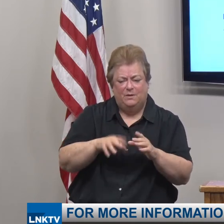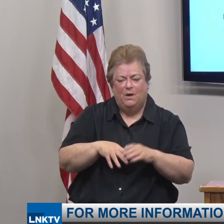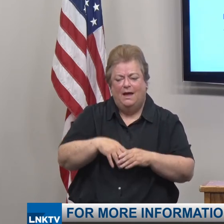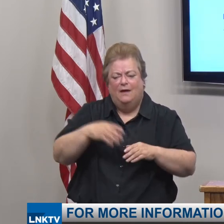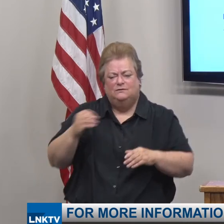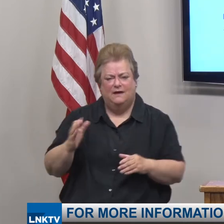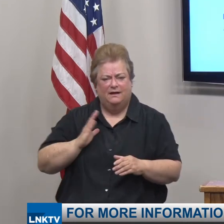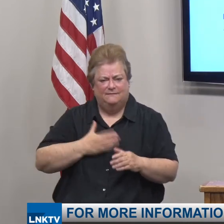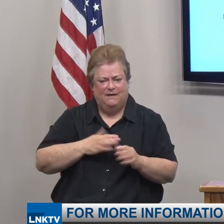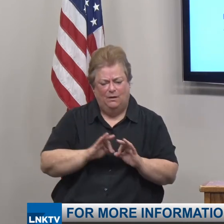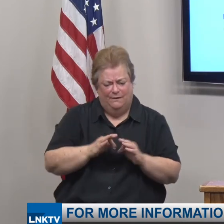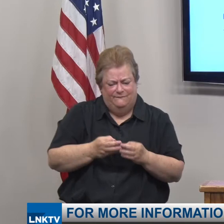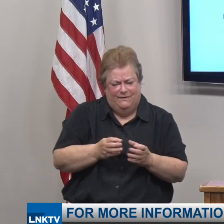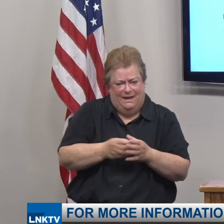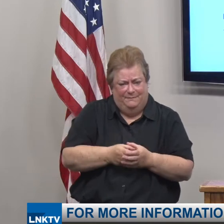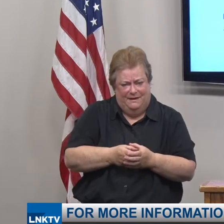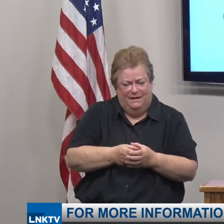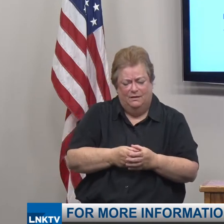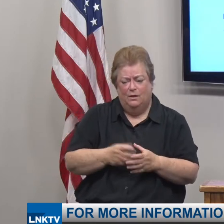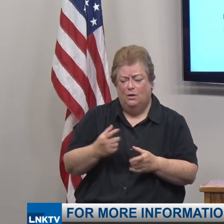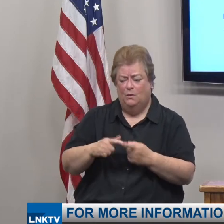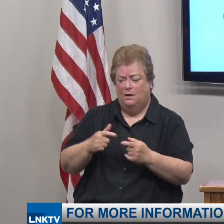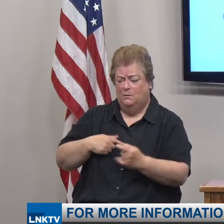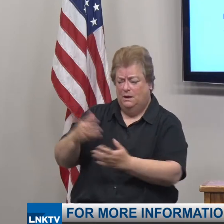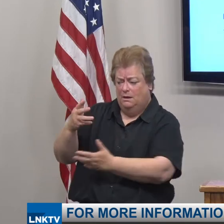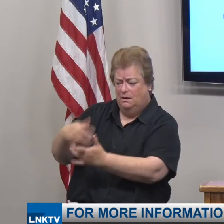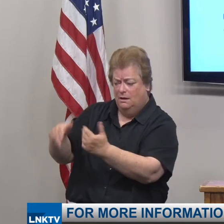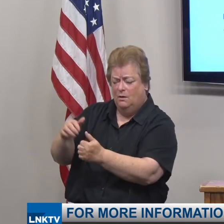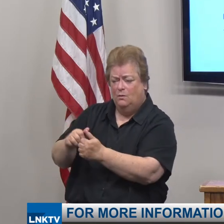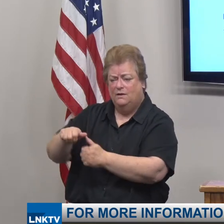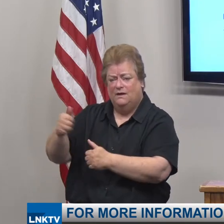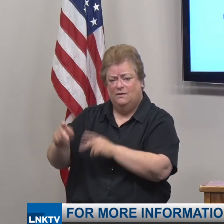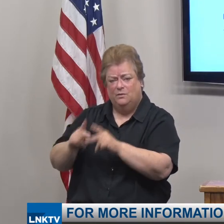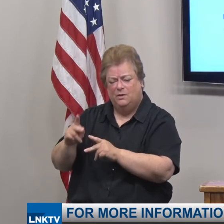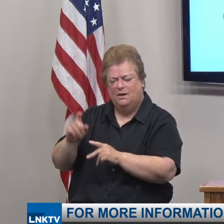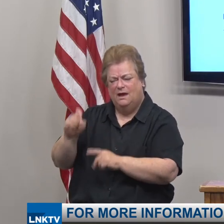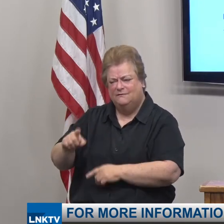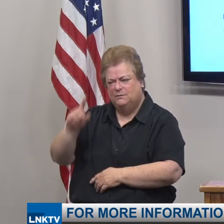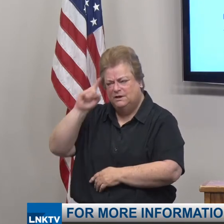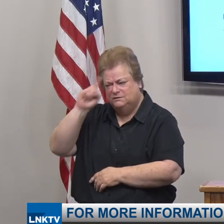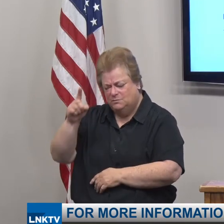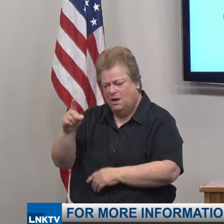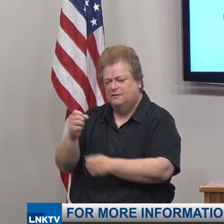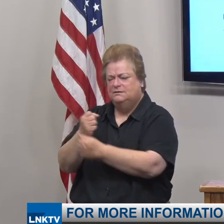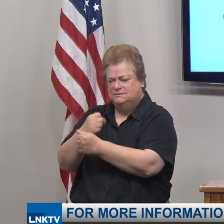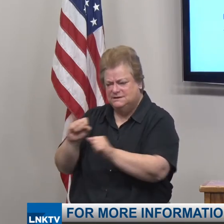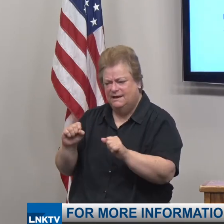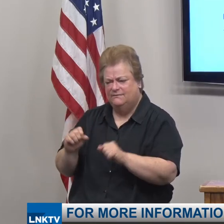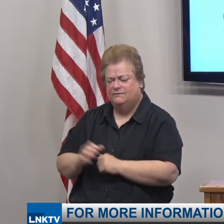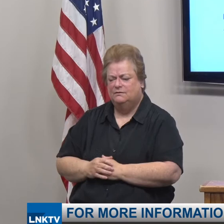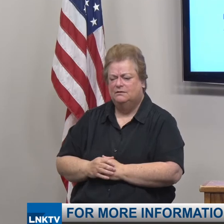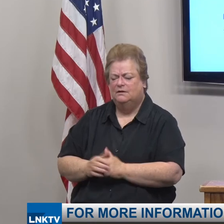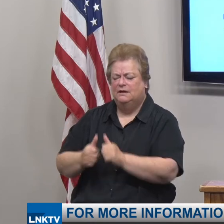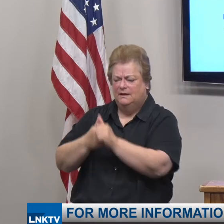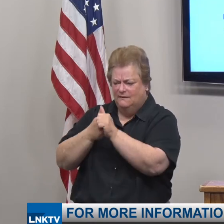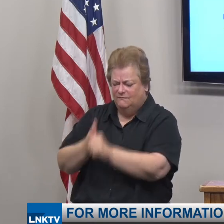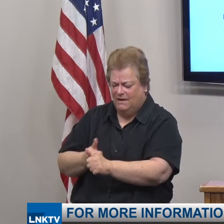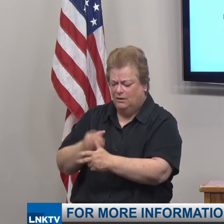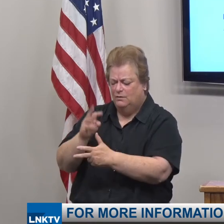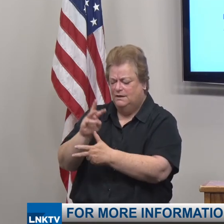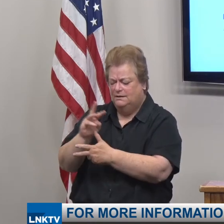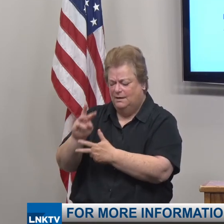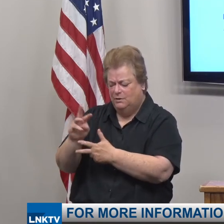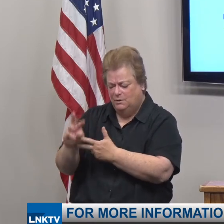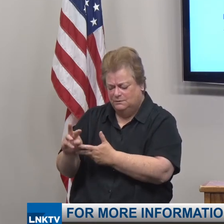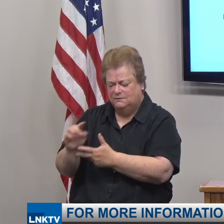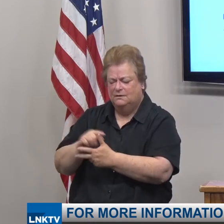household. When we do interact with those outside our household we need to be smart to stay safe. Follow the three W's,